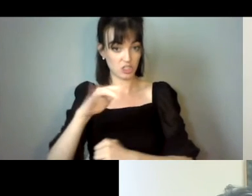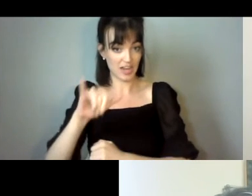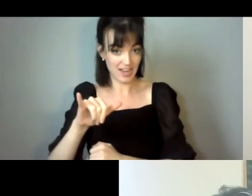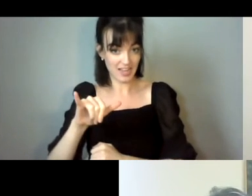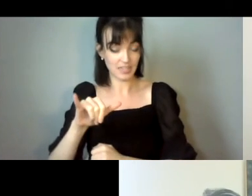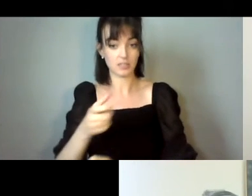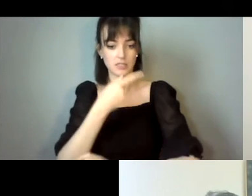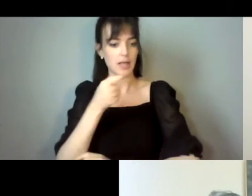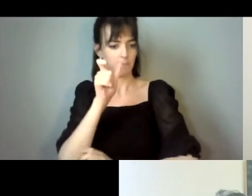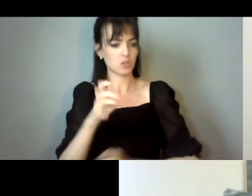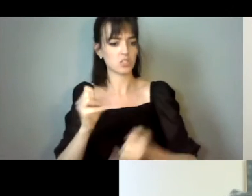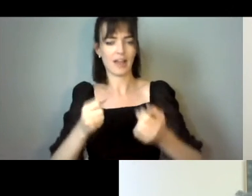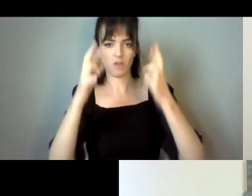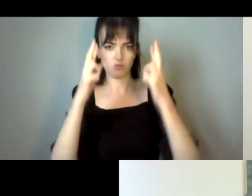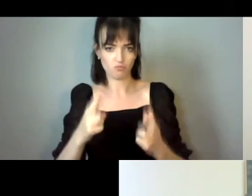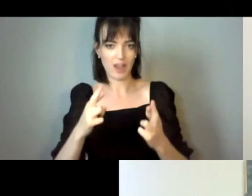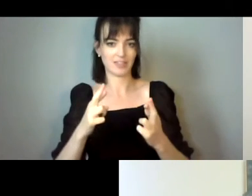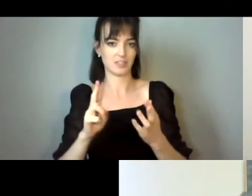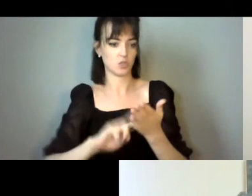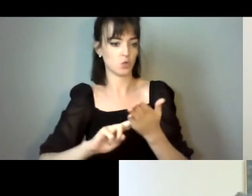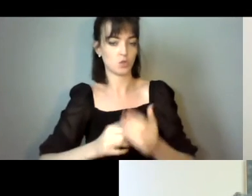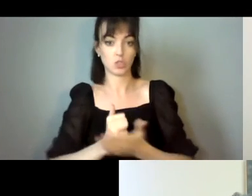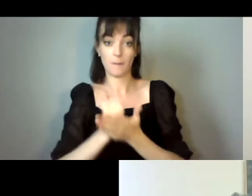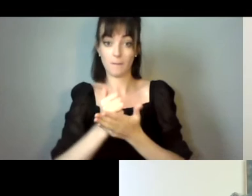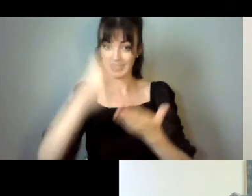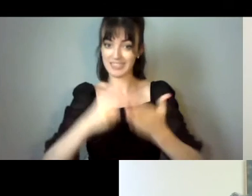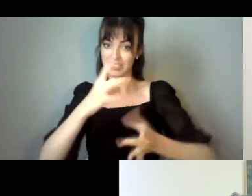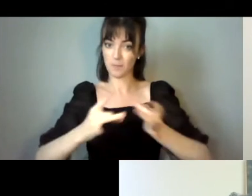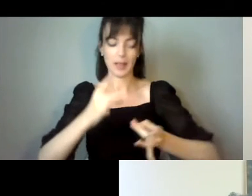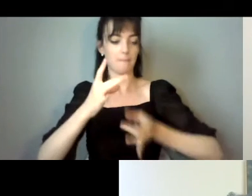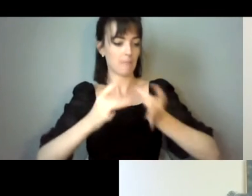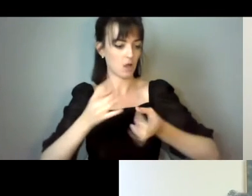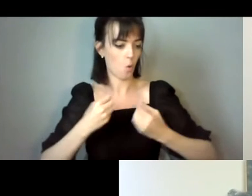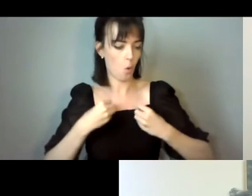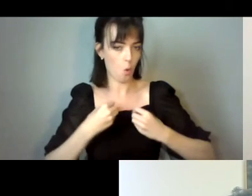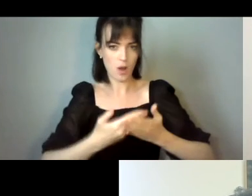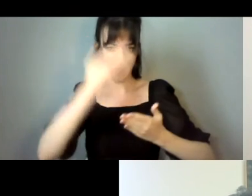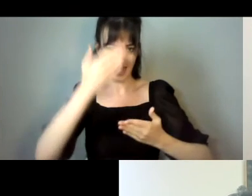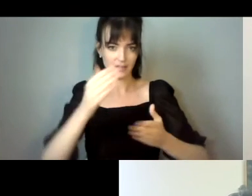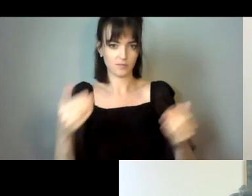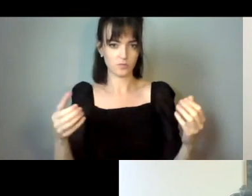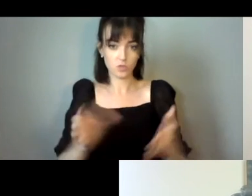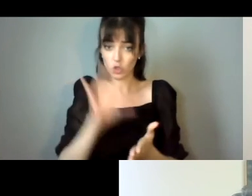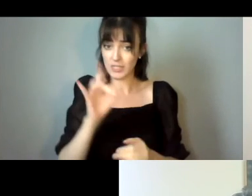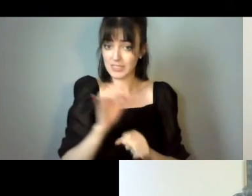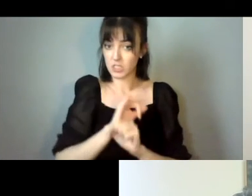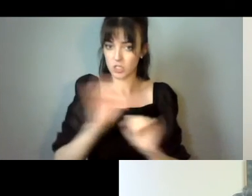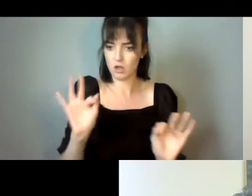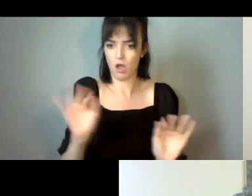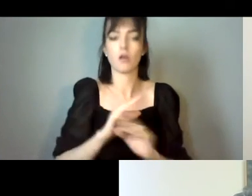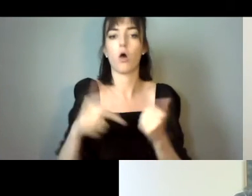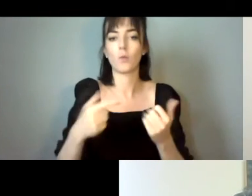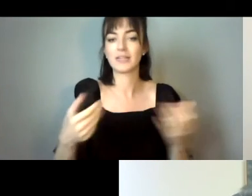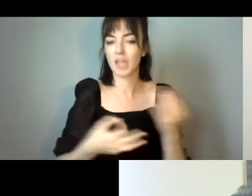supported decision making to make her own life choices instead of being subjected to permanent plenary guardianship. Jonathan has now